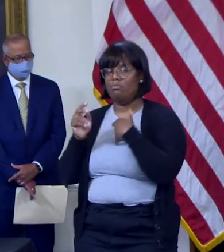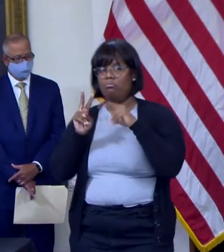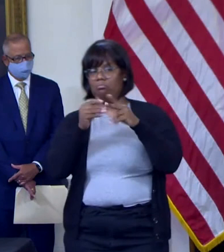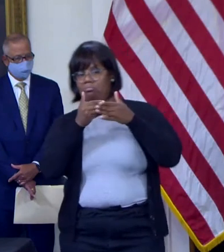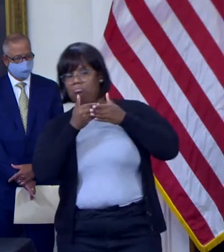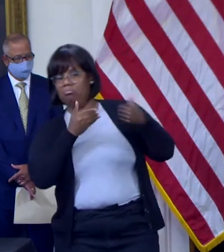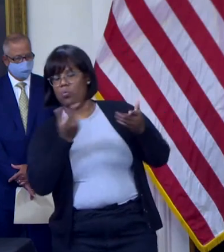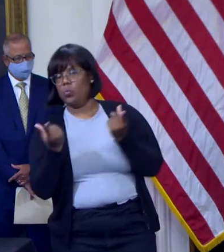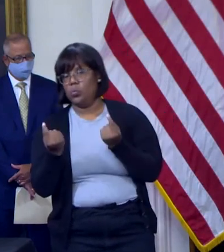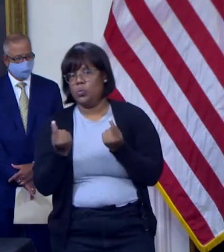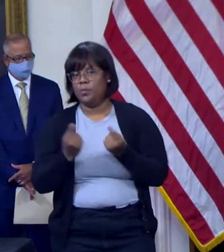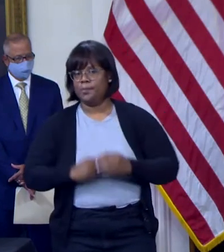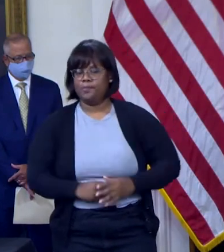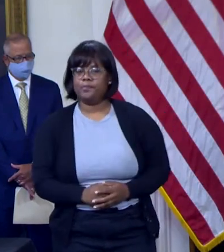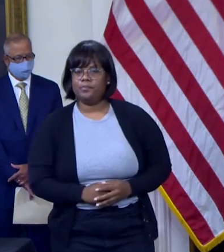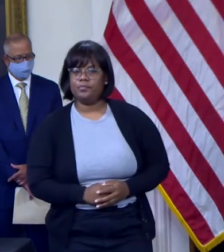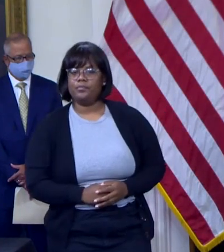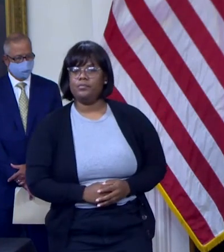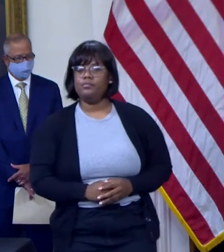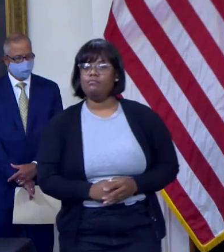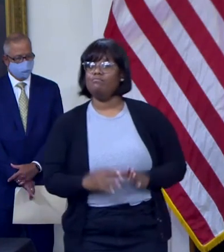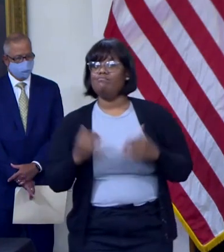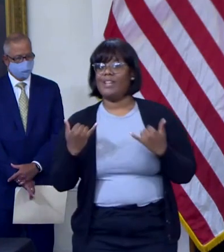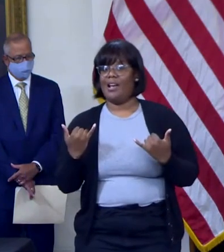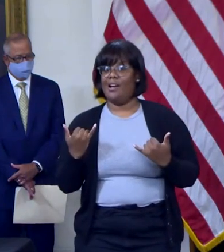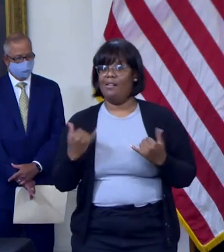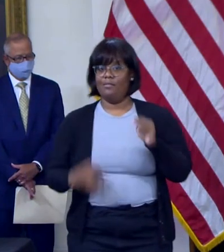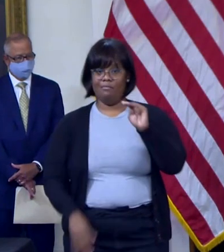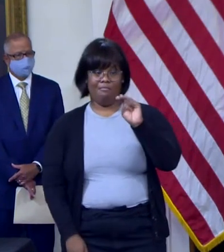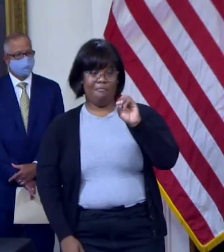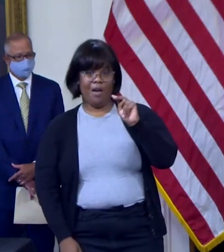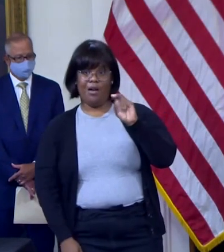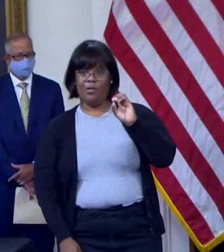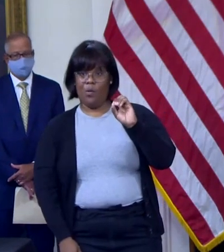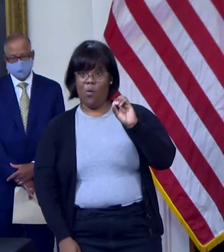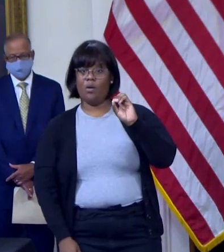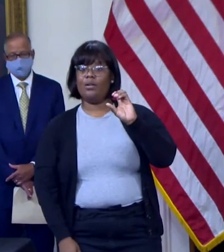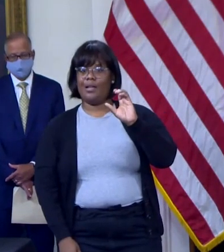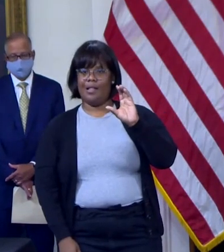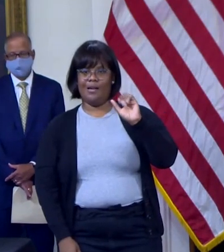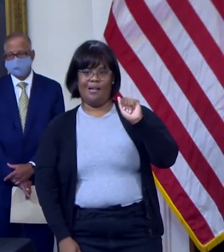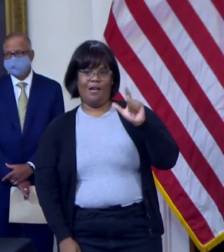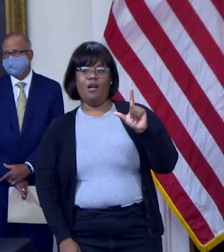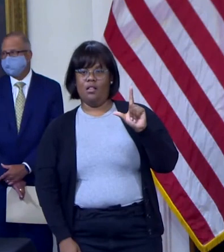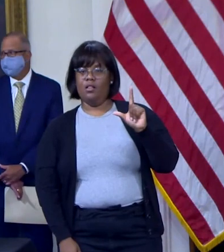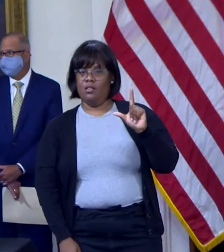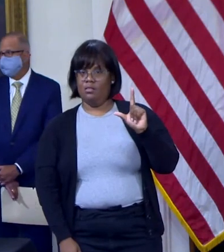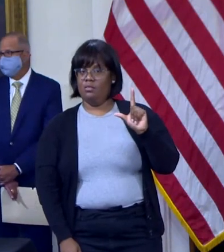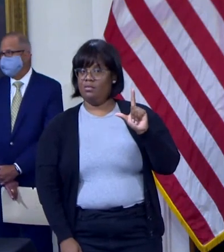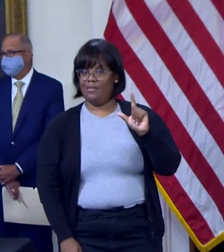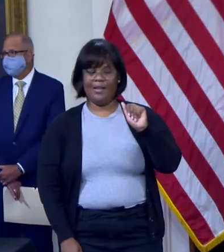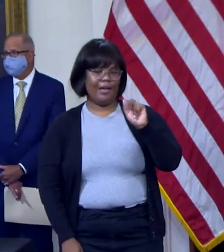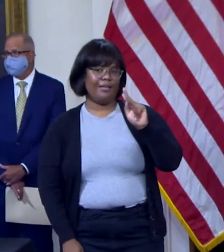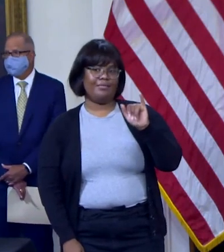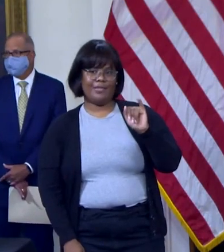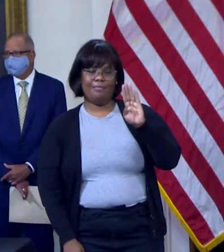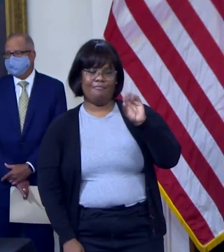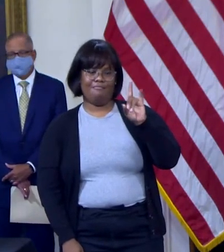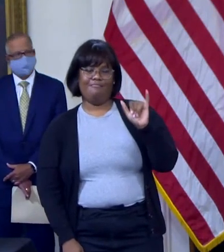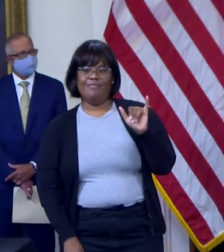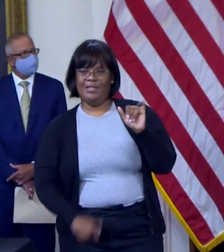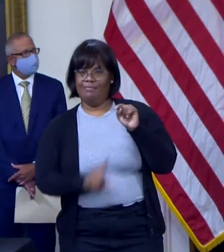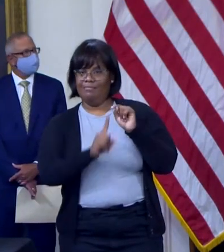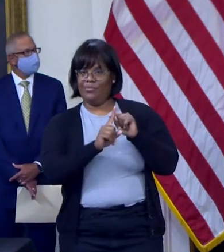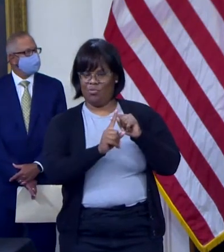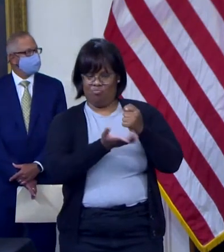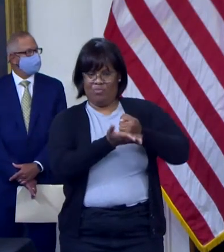Monoclonal antibody therapy is a critical tool which Maryland already has readily available to help us